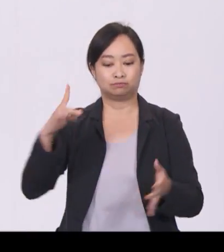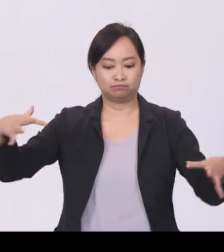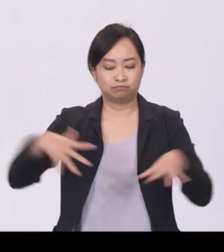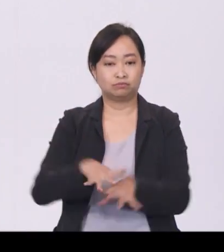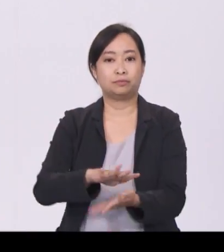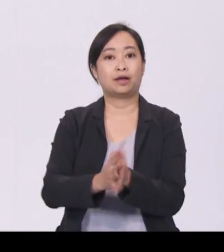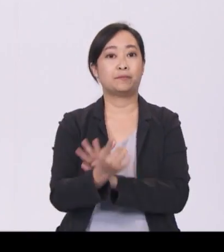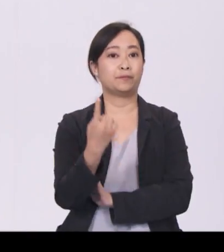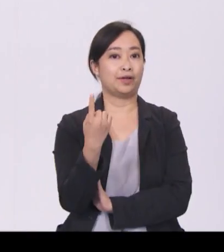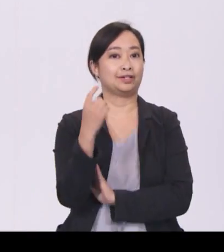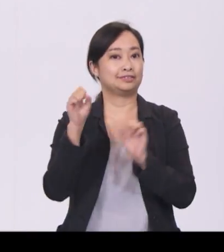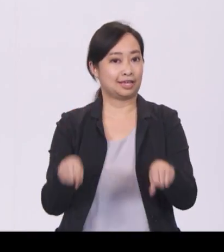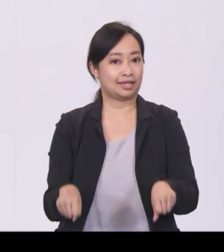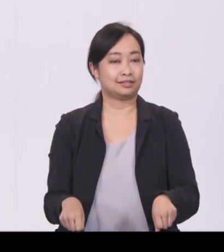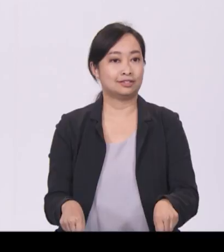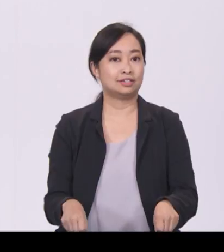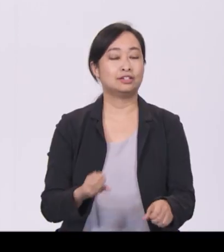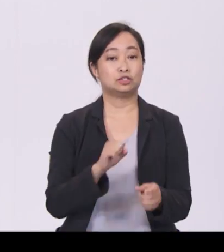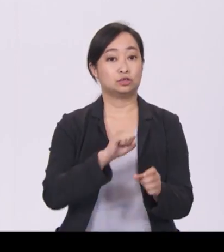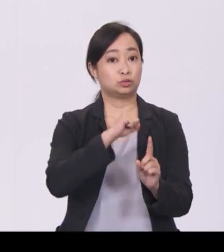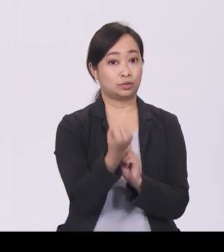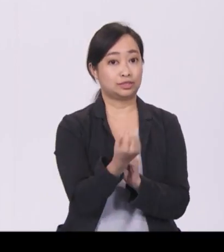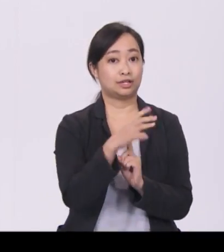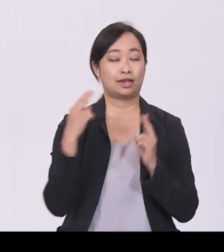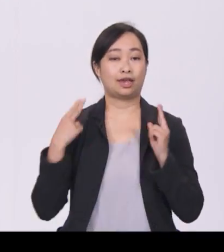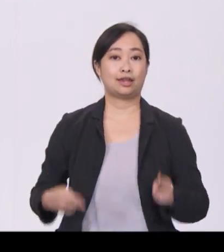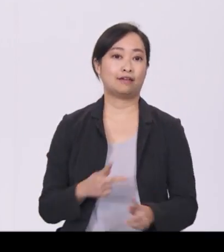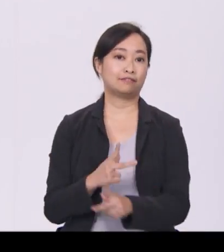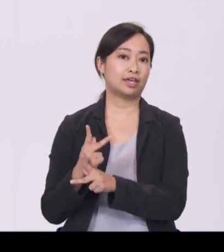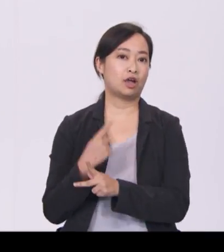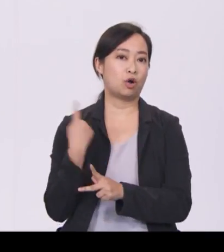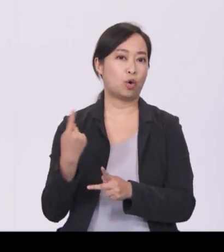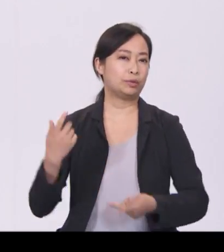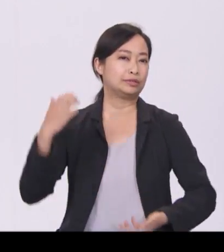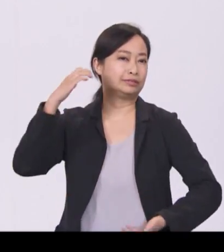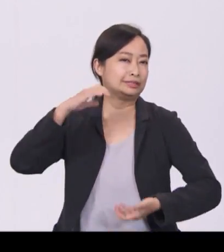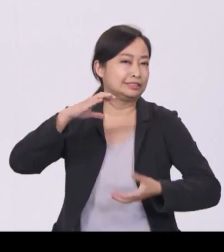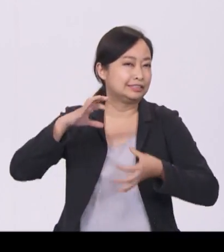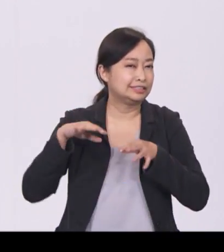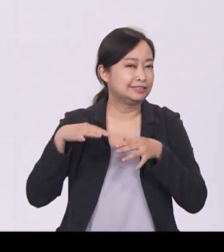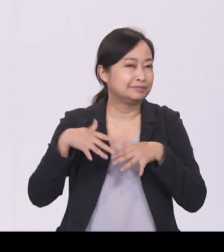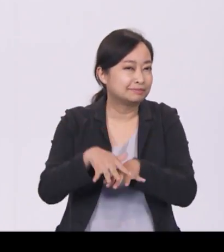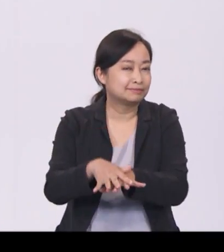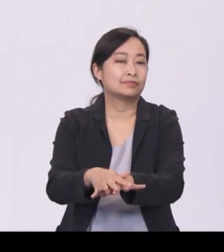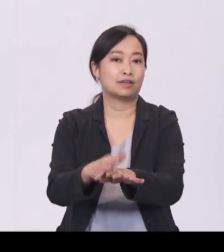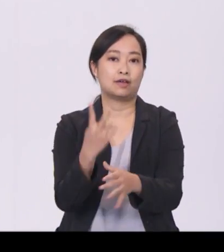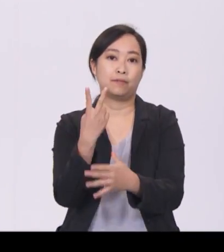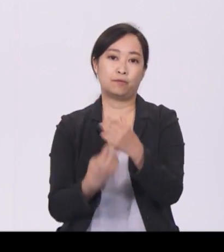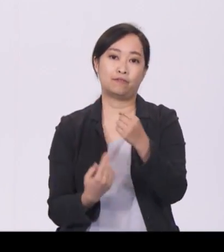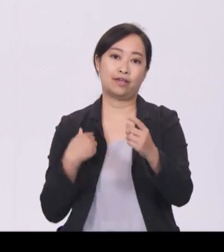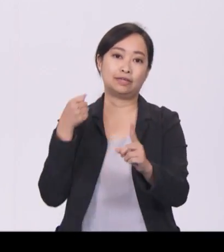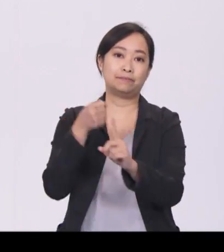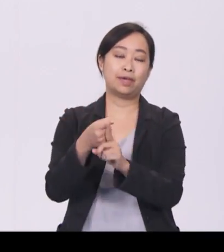Social and healthcare needs are closely interrelated and both have an impact on the well-being of our seniors.